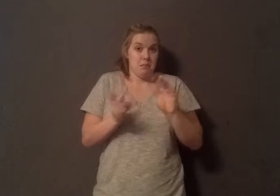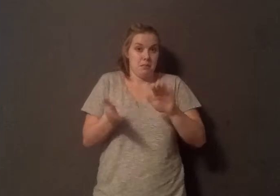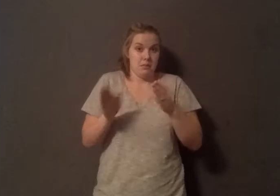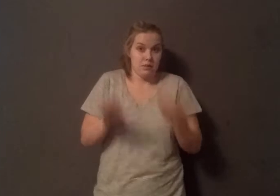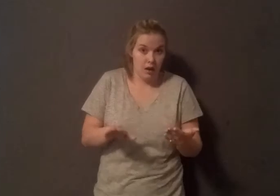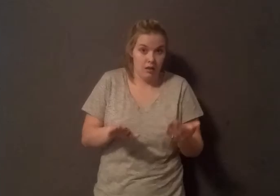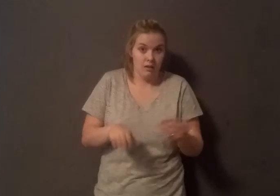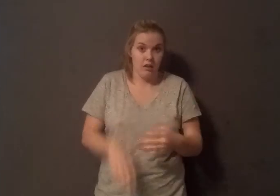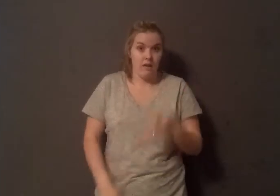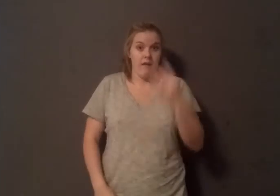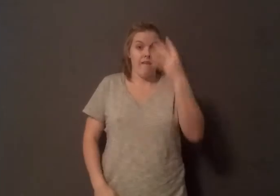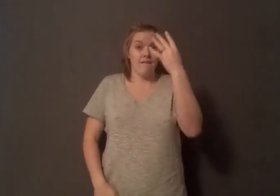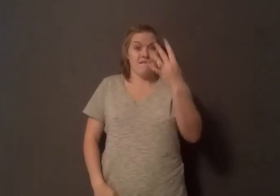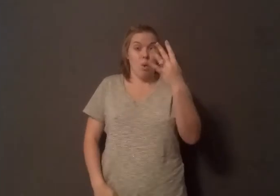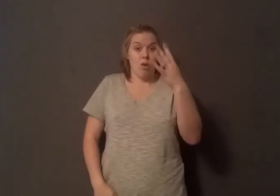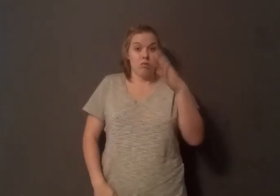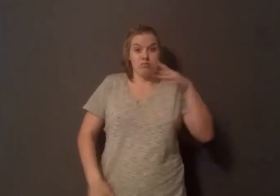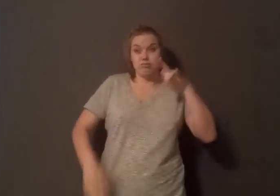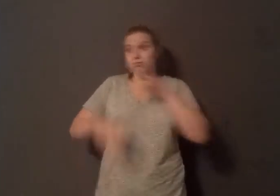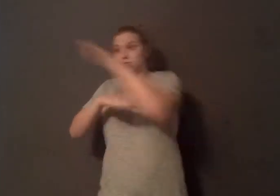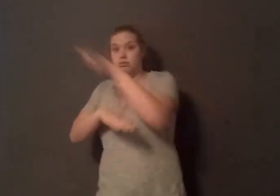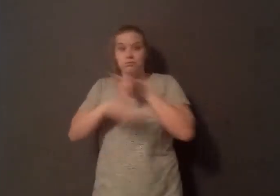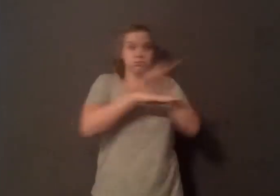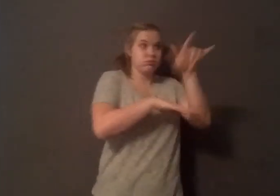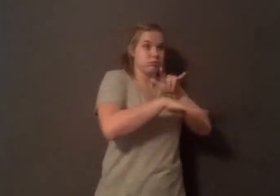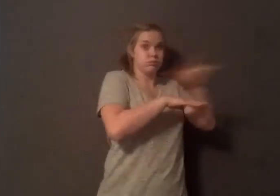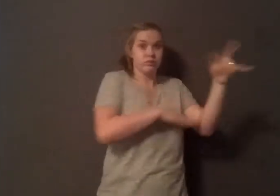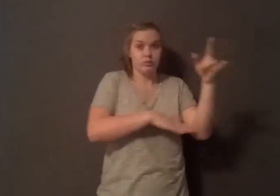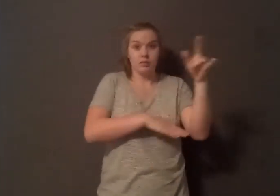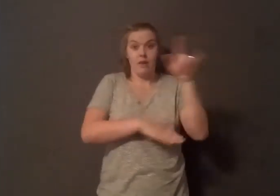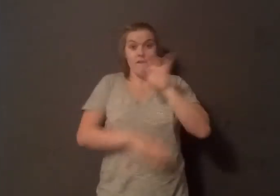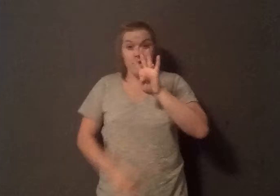crashing every single hour, every single day, every single year.